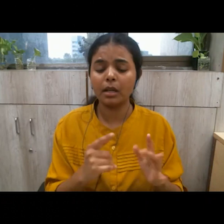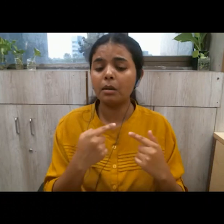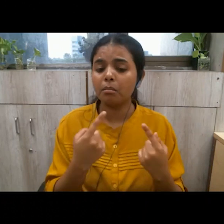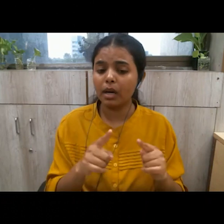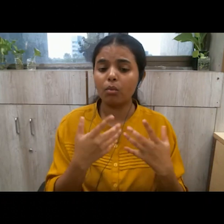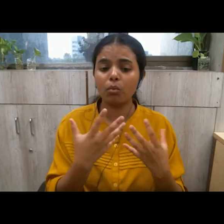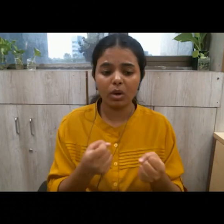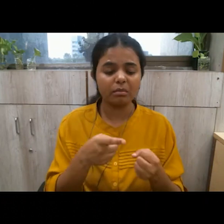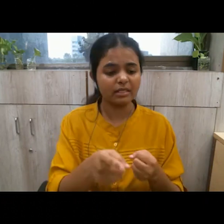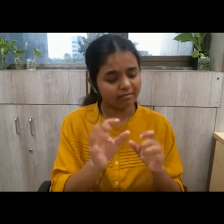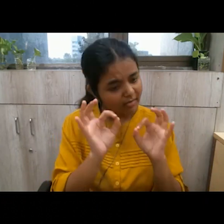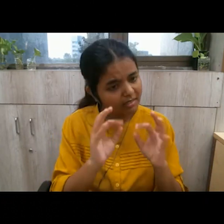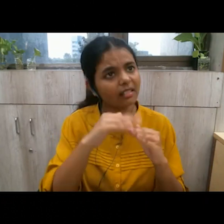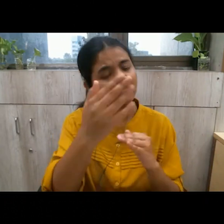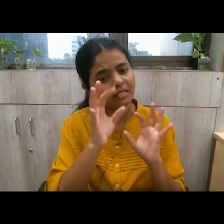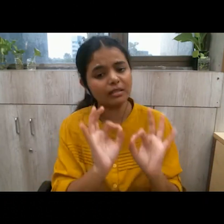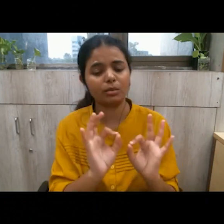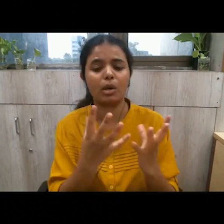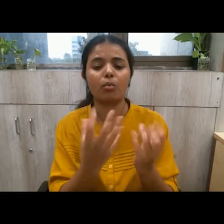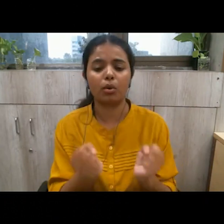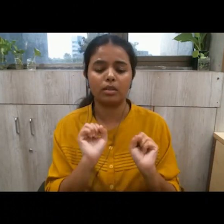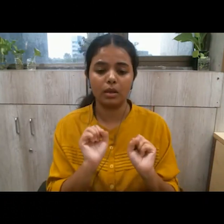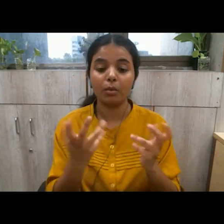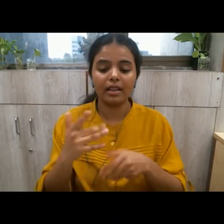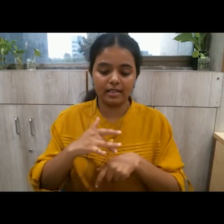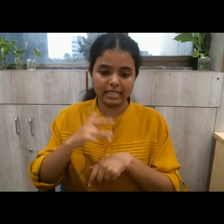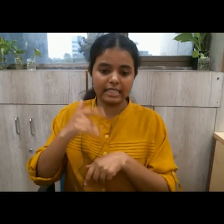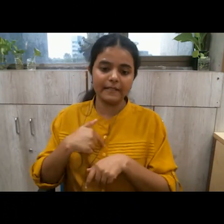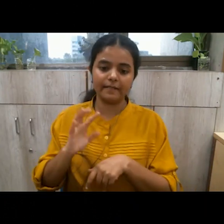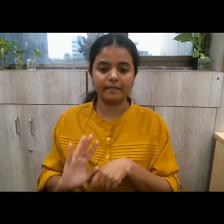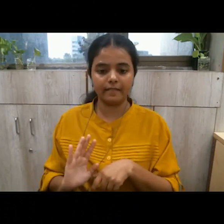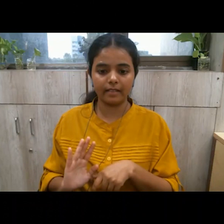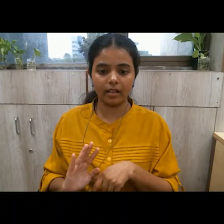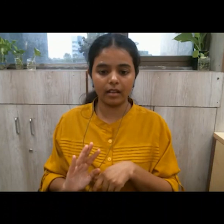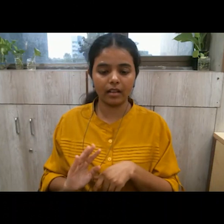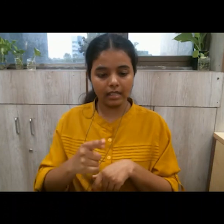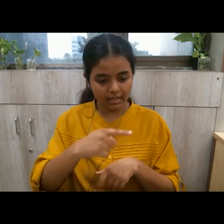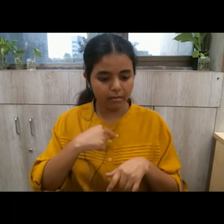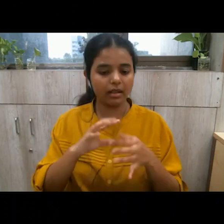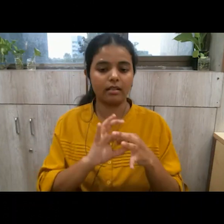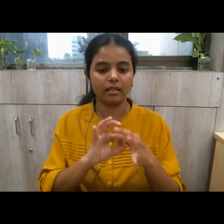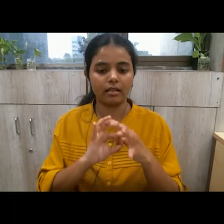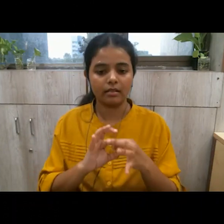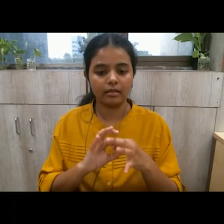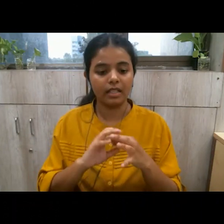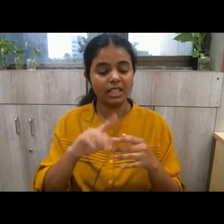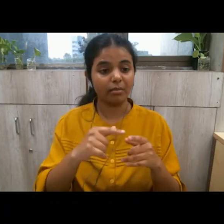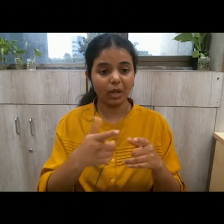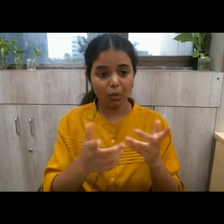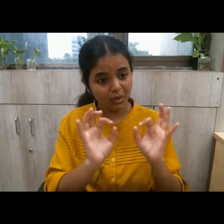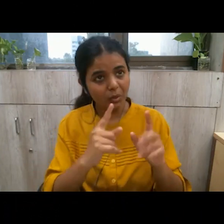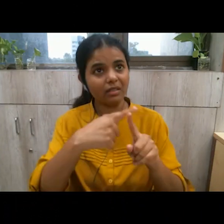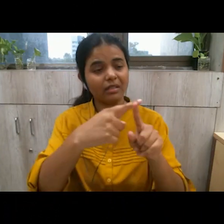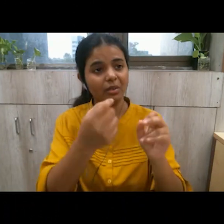but i want good to happen to him i want him to refrain from conflict and war i want him to refrain